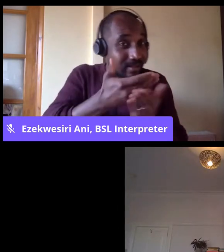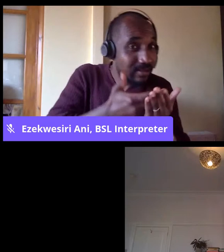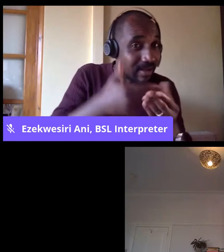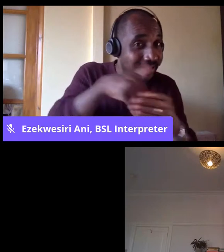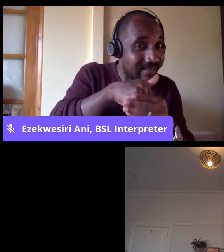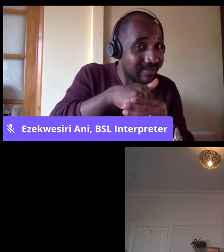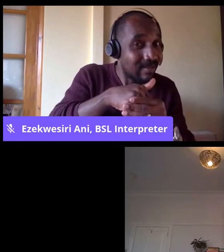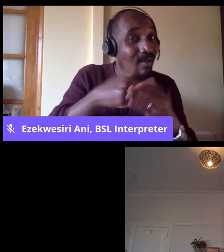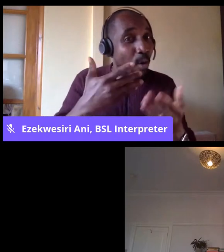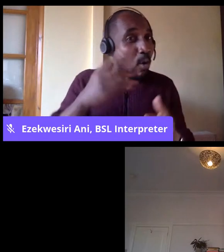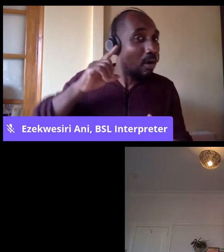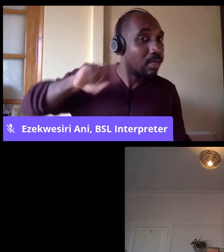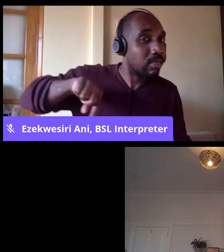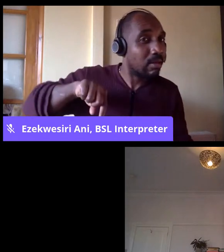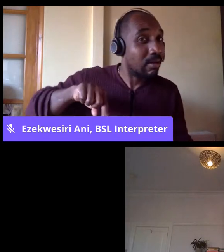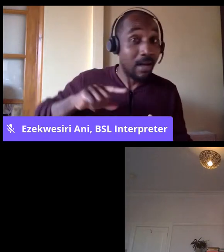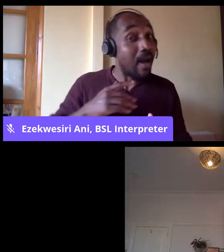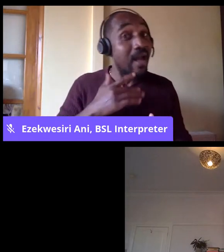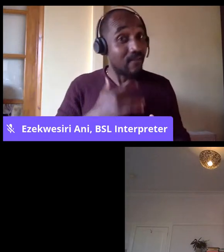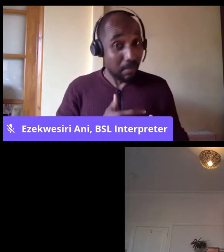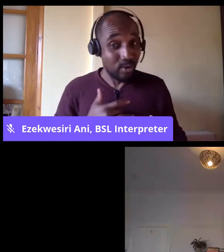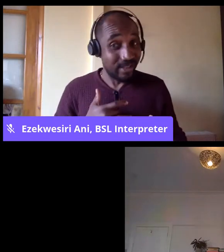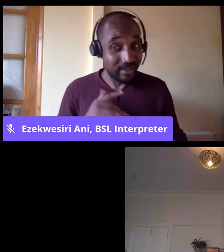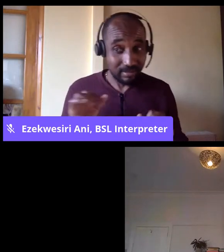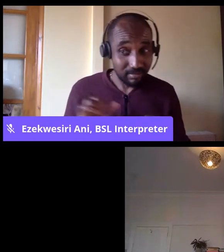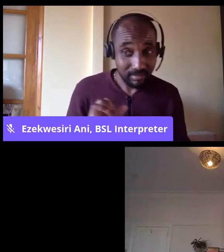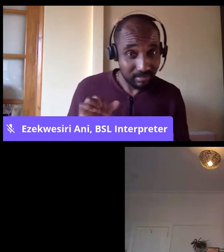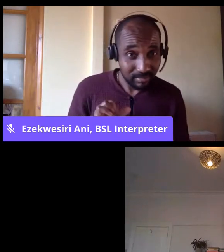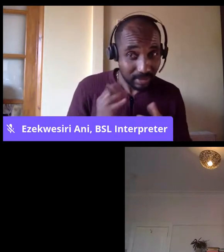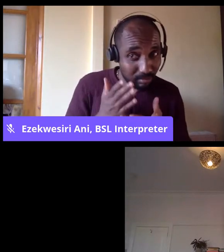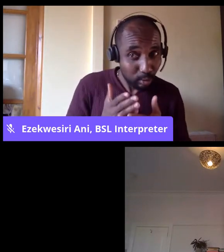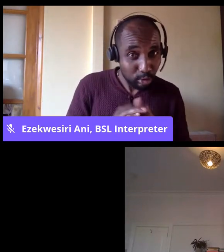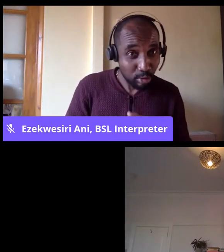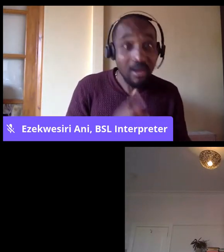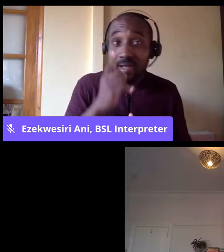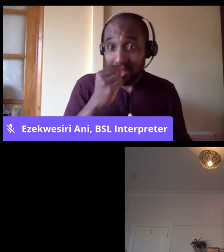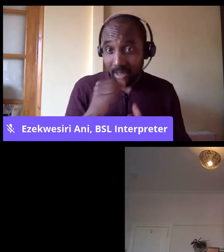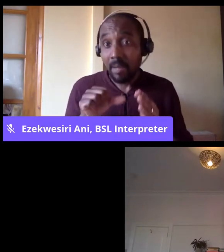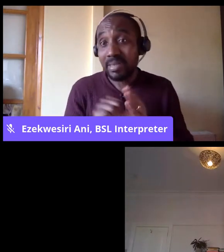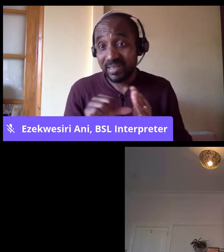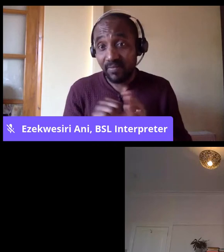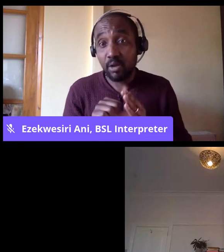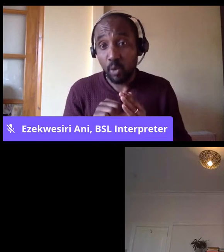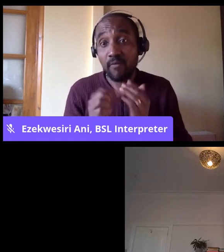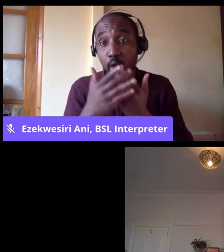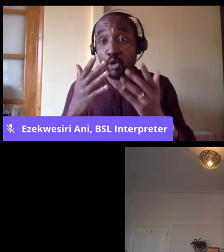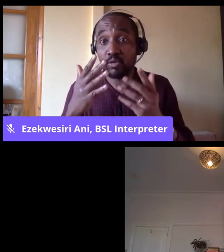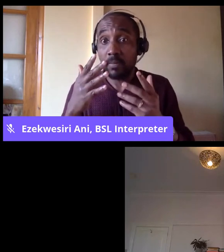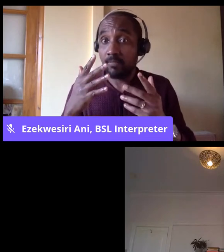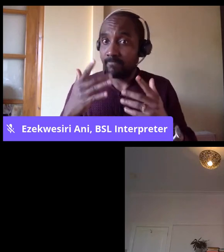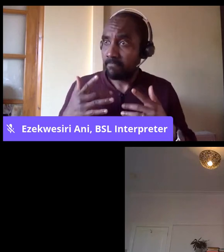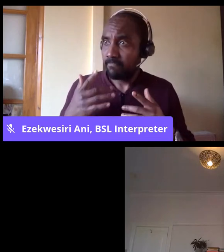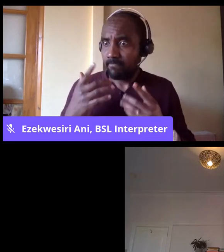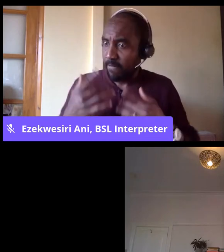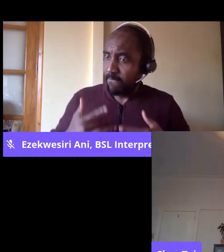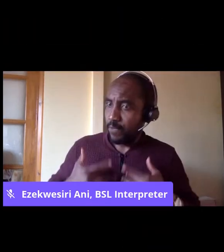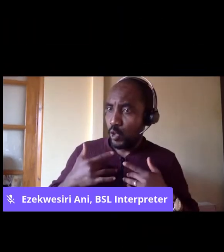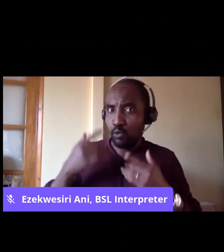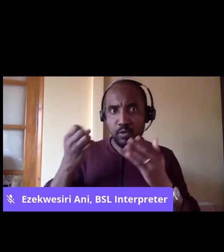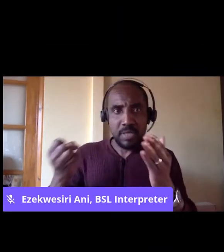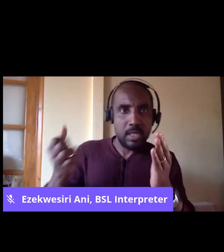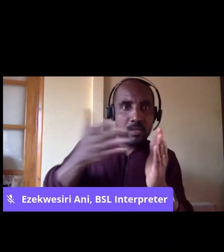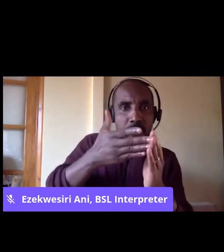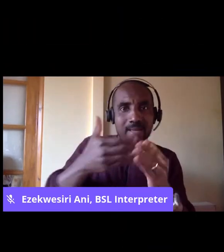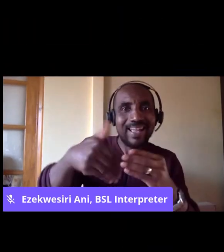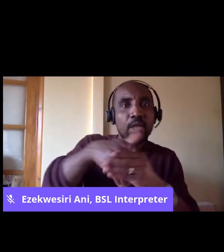seen, if I'm honest with you. And it can be extremely difficult for a number of voices to be heard and to be